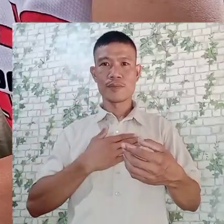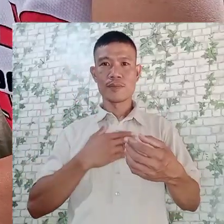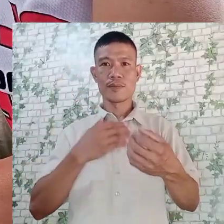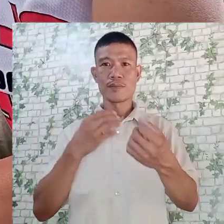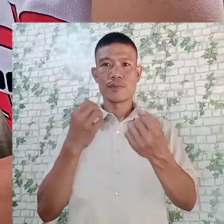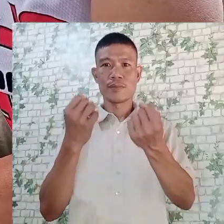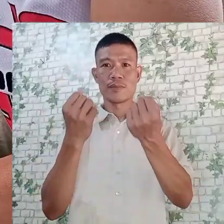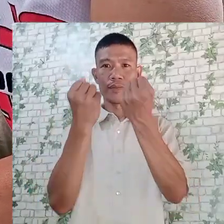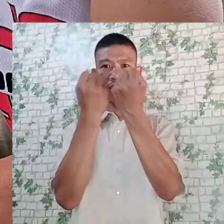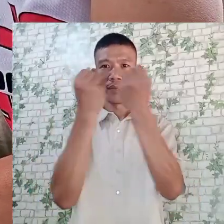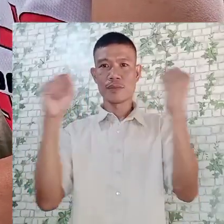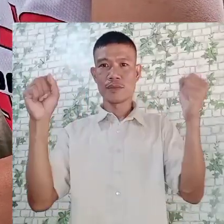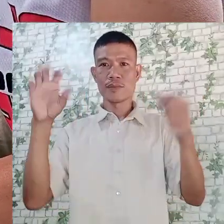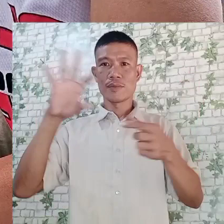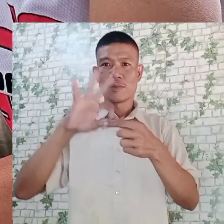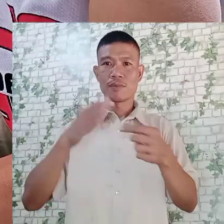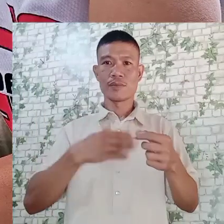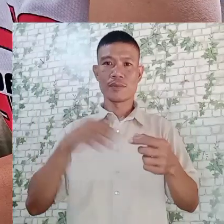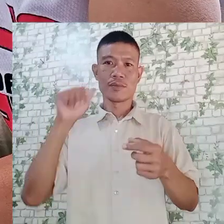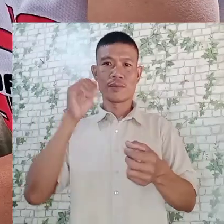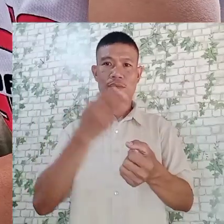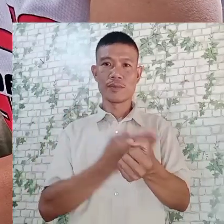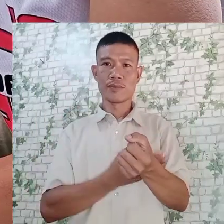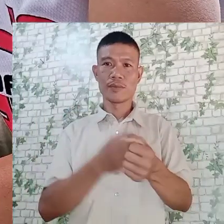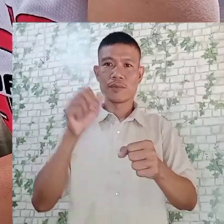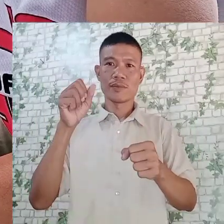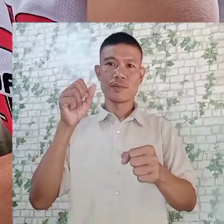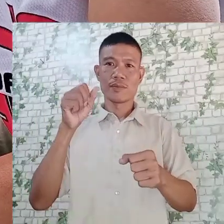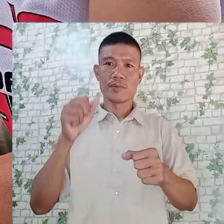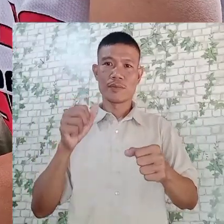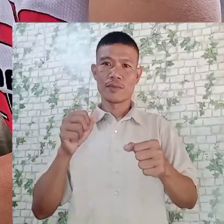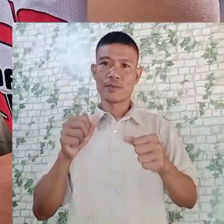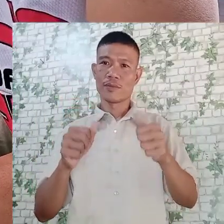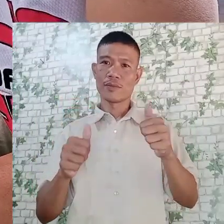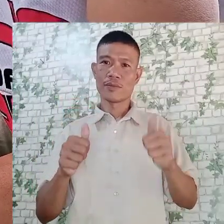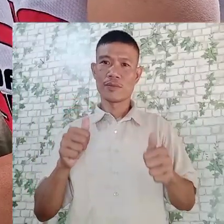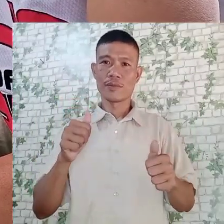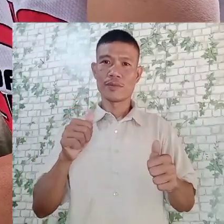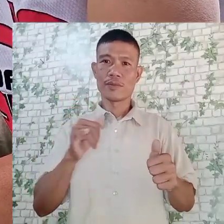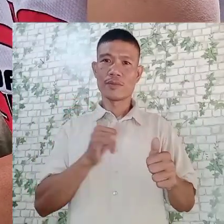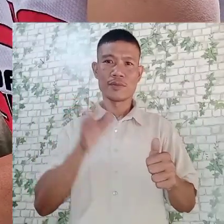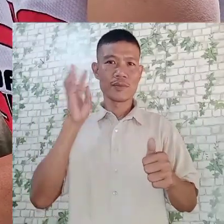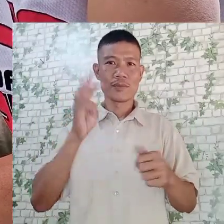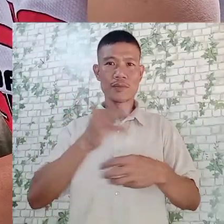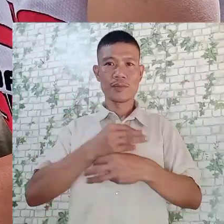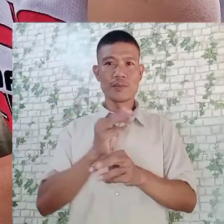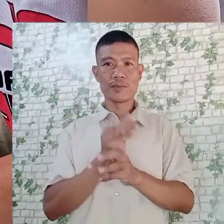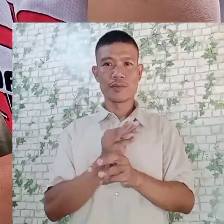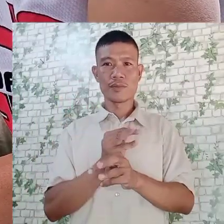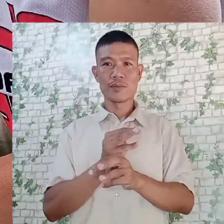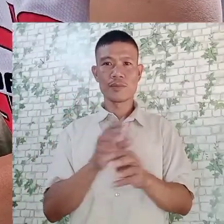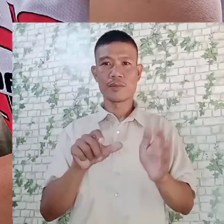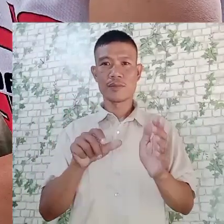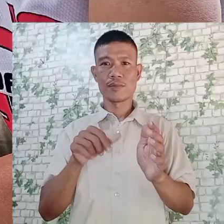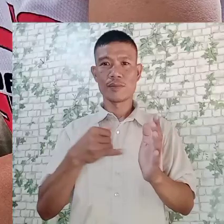-In Cabinet of my daughter, which I will be going to, to make later.